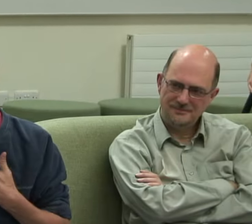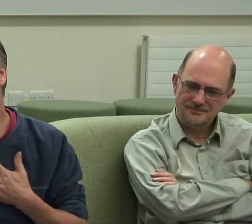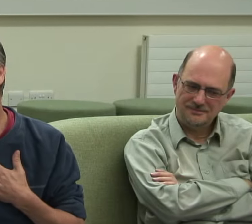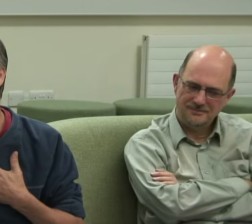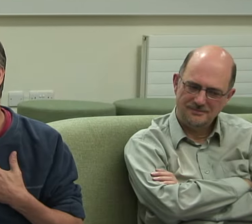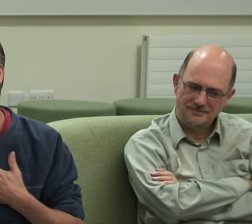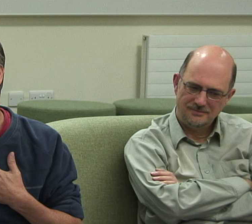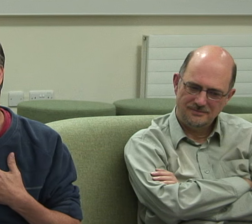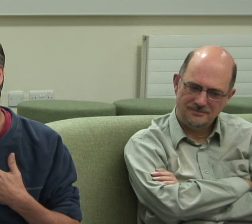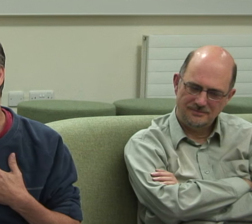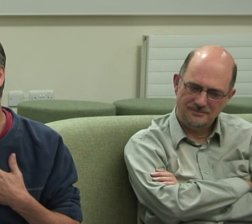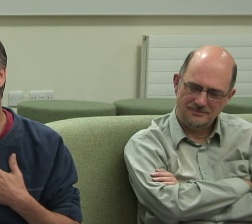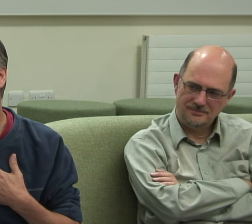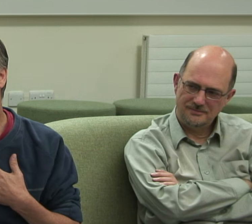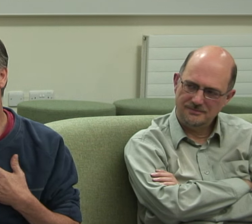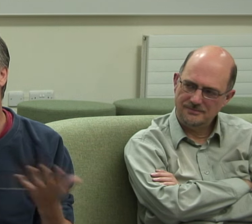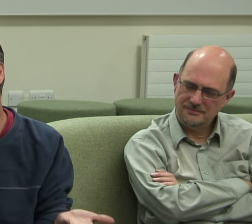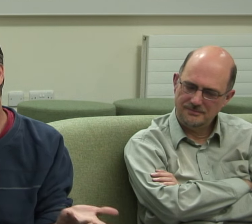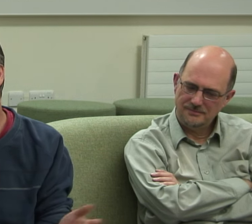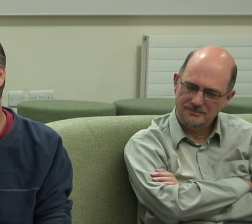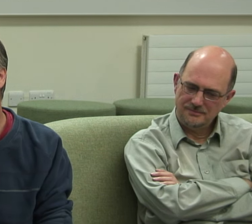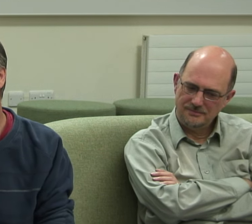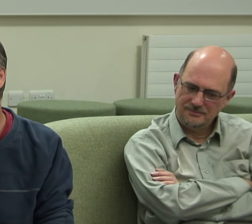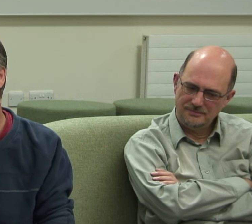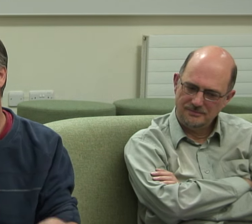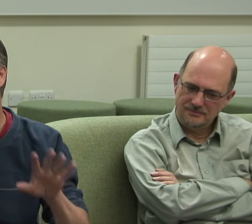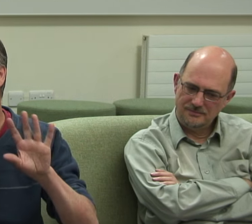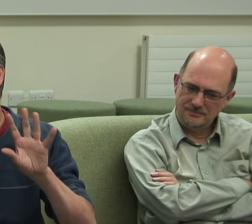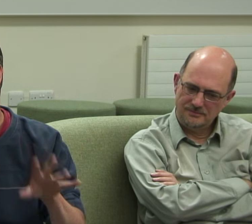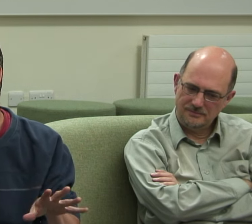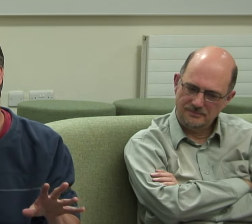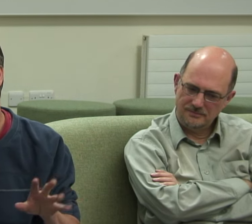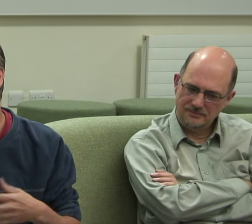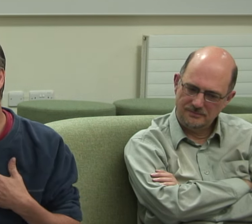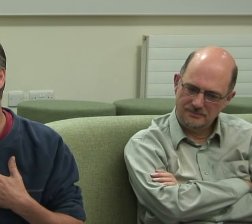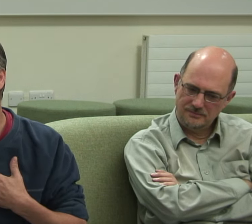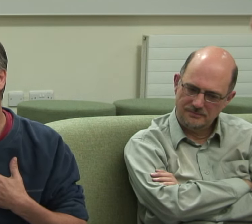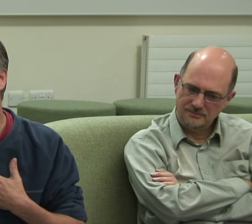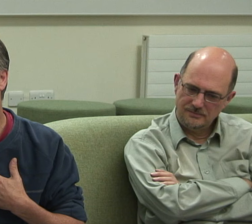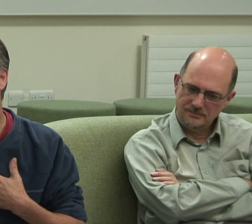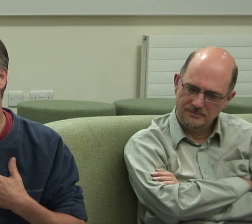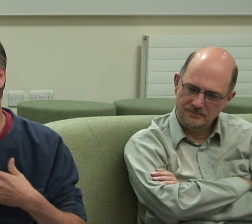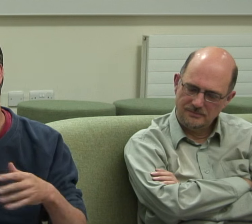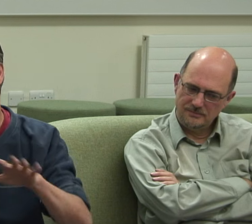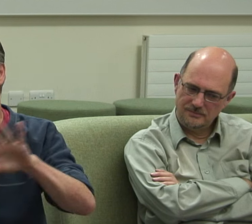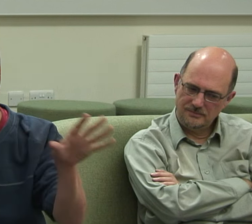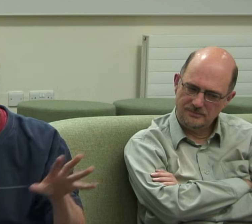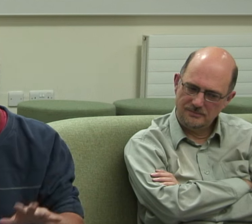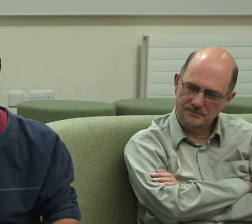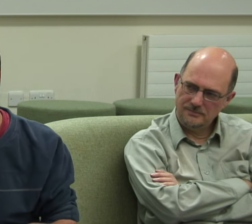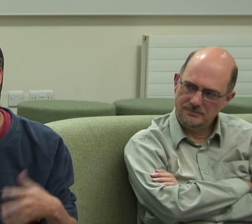My name is Terry Simpson and at the moment I'm chair of an organisation called the UK Advocacy Network which is a